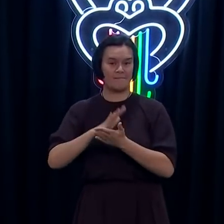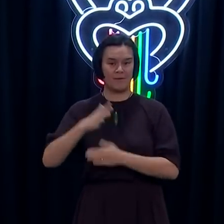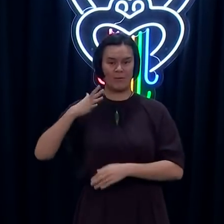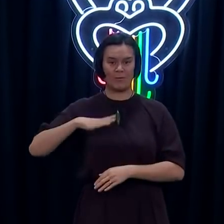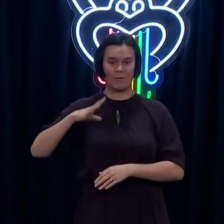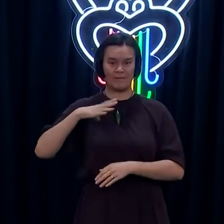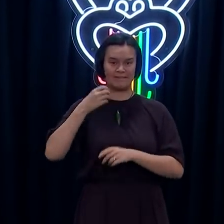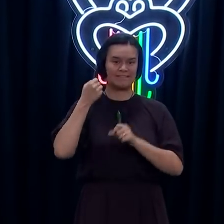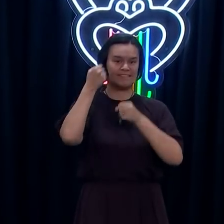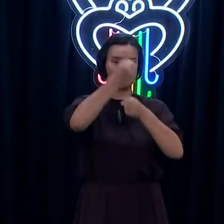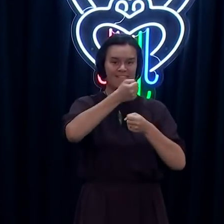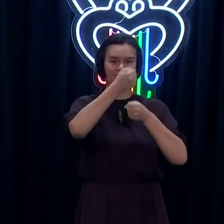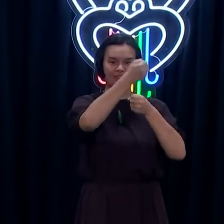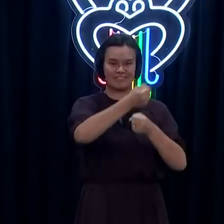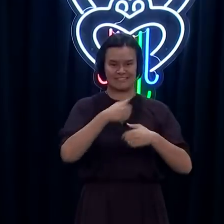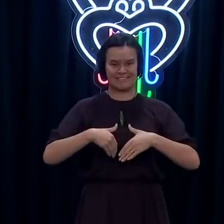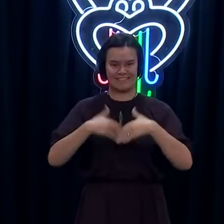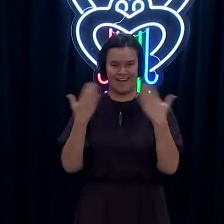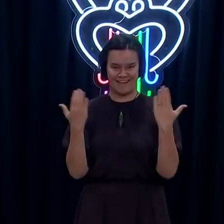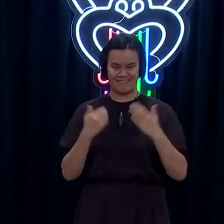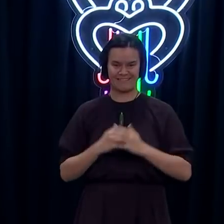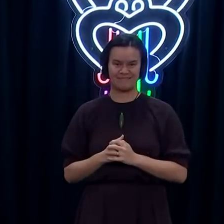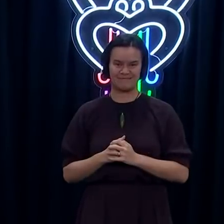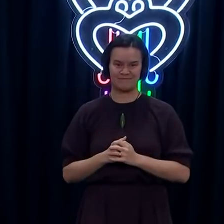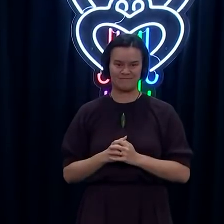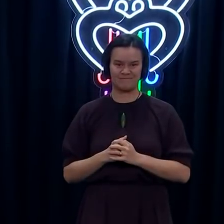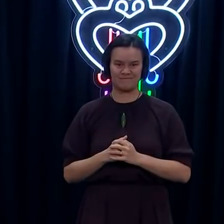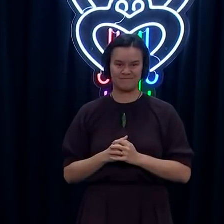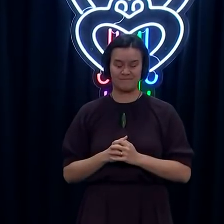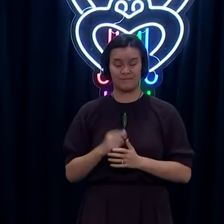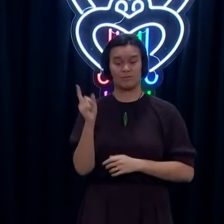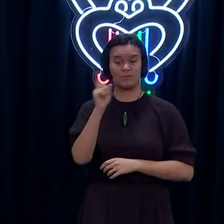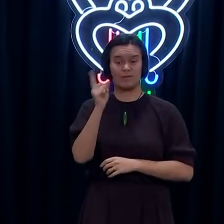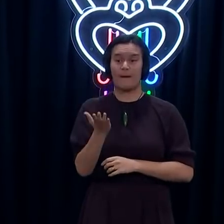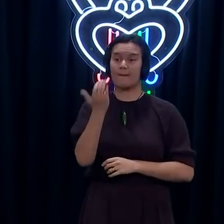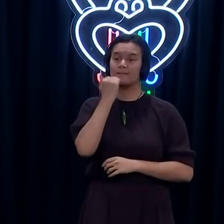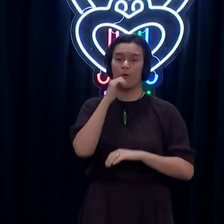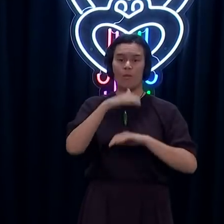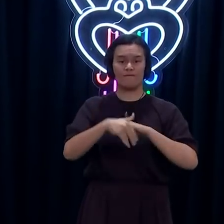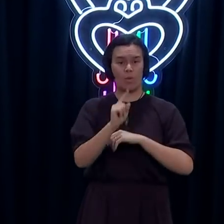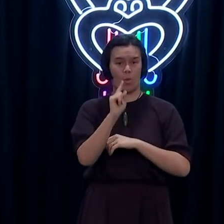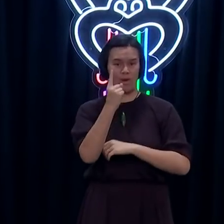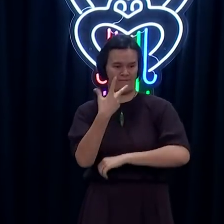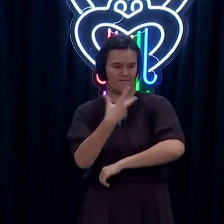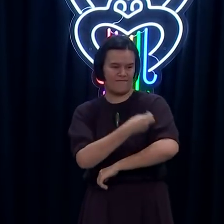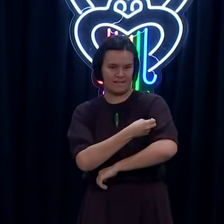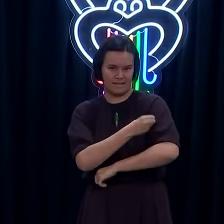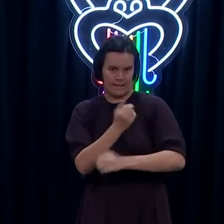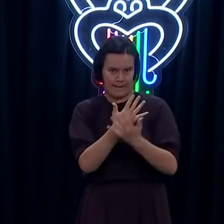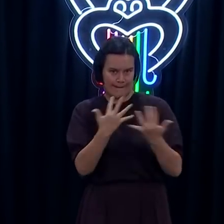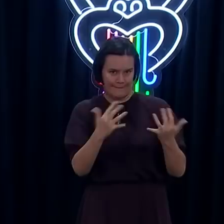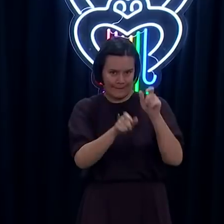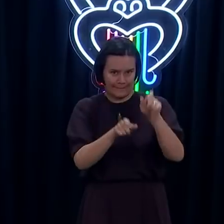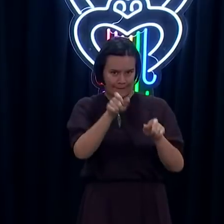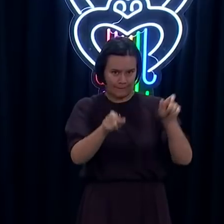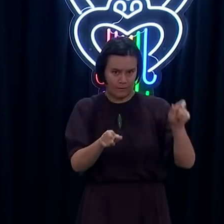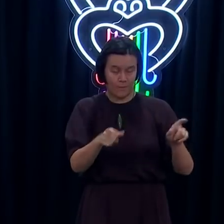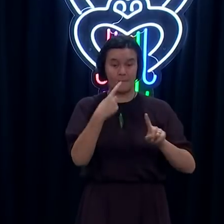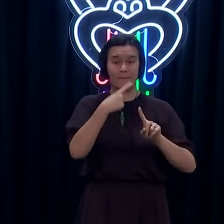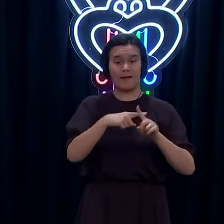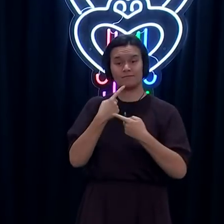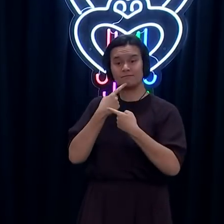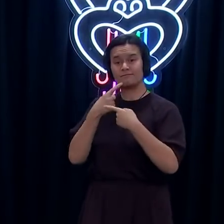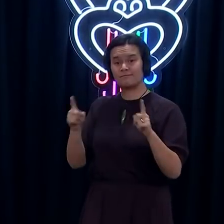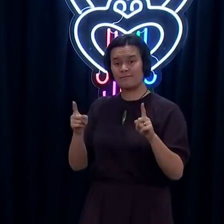Today, I'll update you on how Auckland is tracking with its vaccination rates, and I'll also have an announcement on a